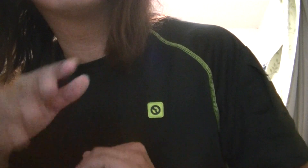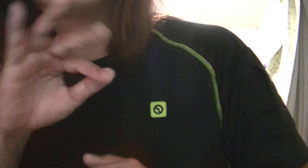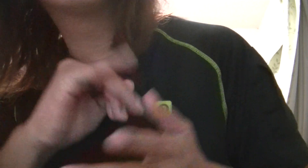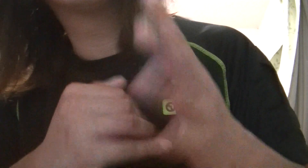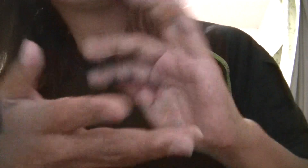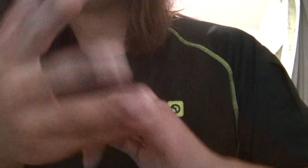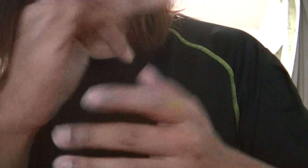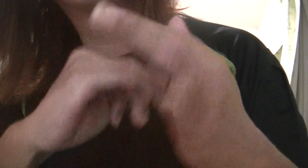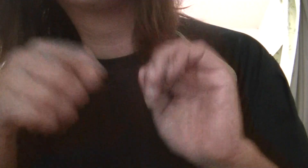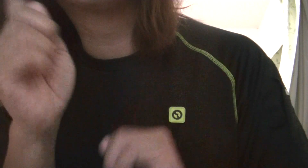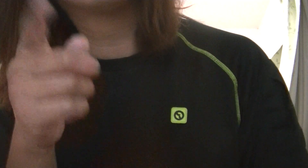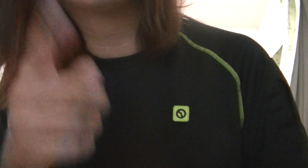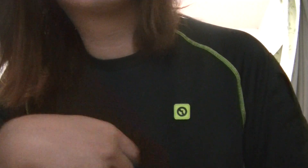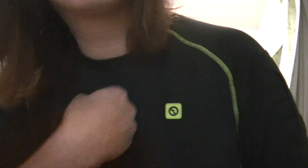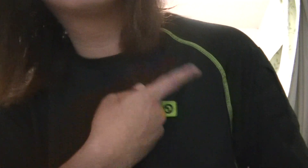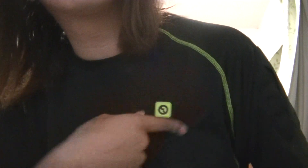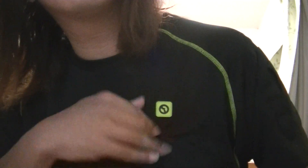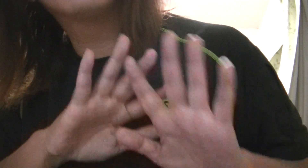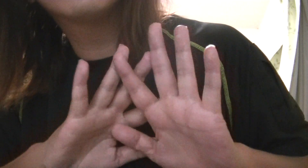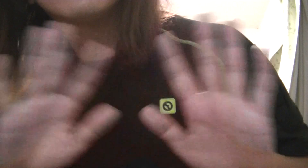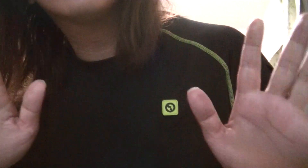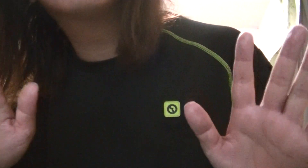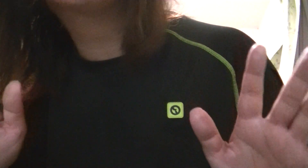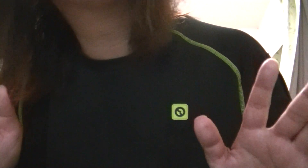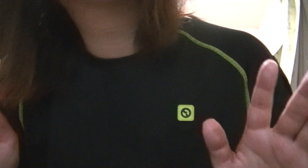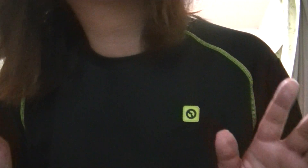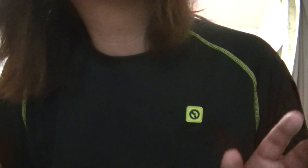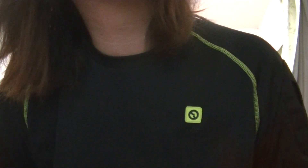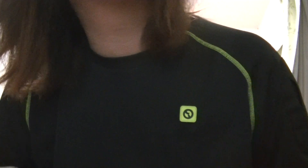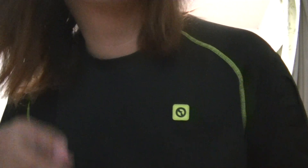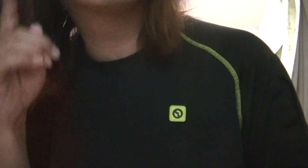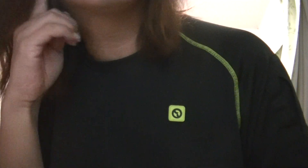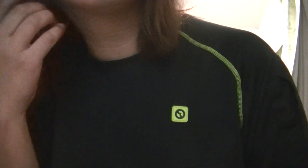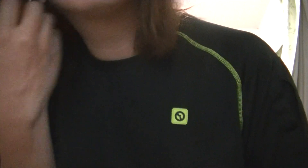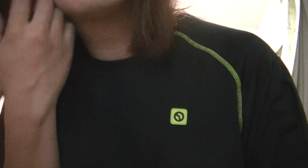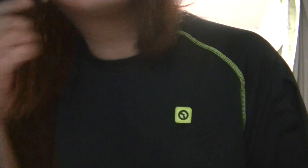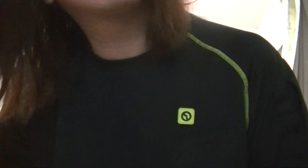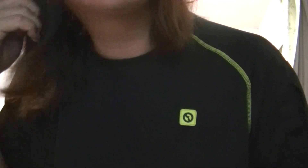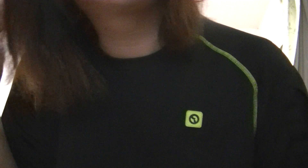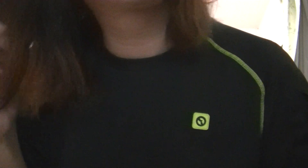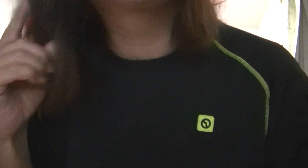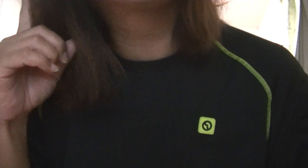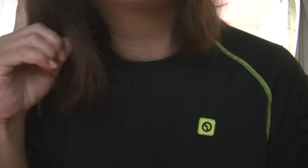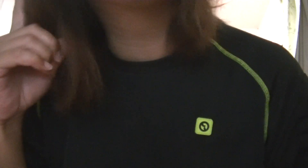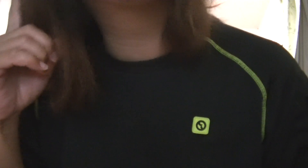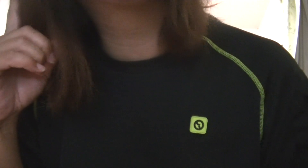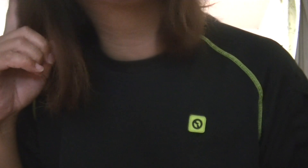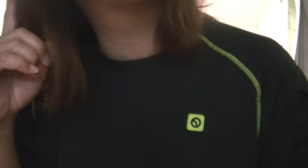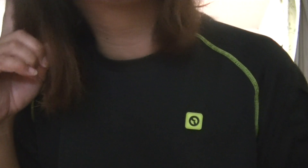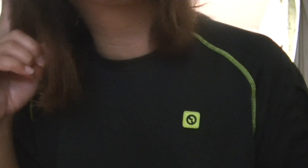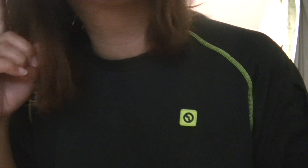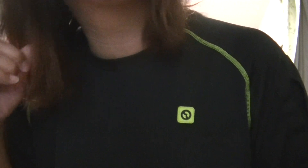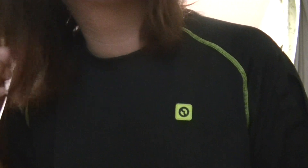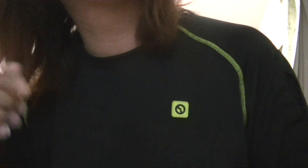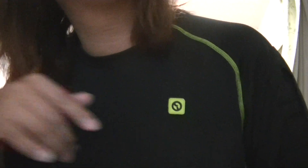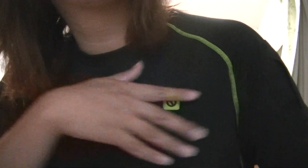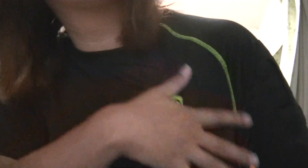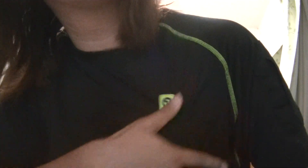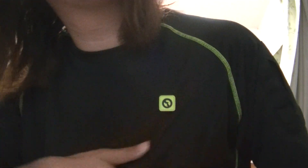Give in your heart, and you will see that someone cares. But you prove,